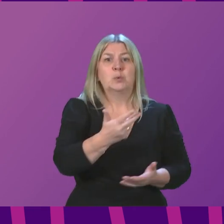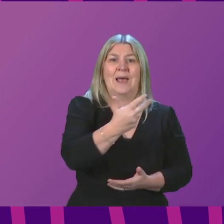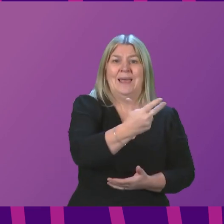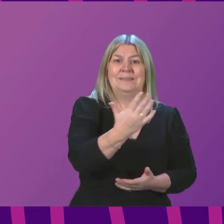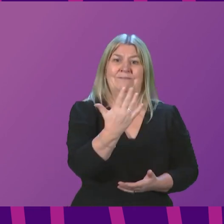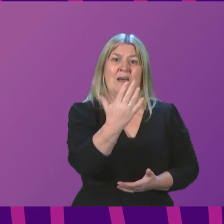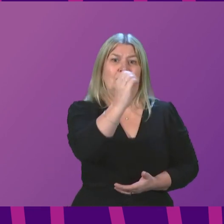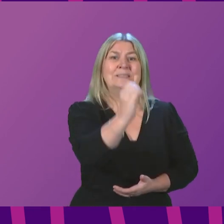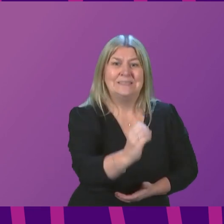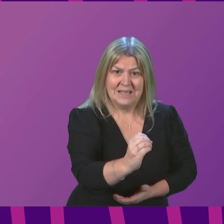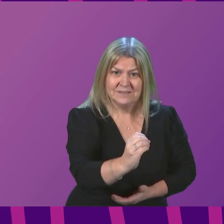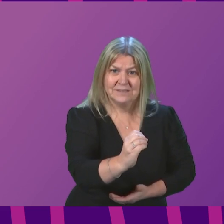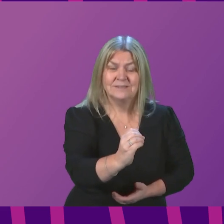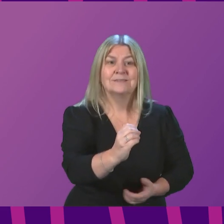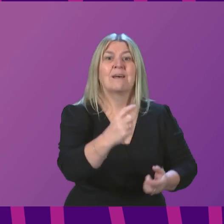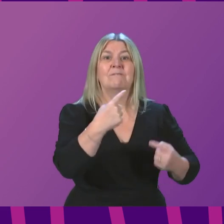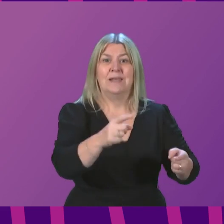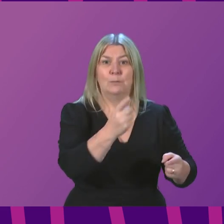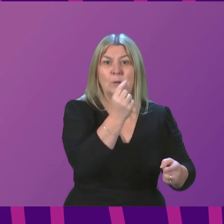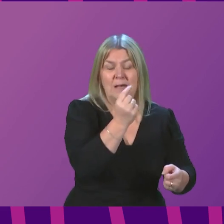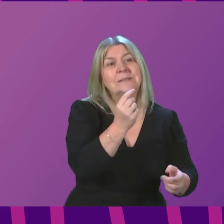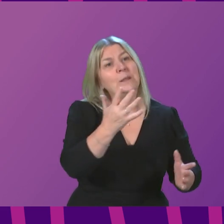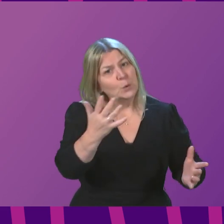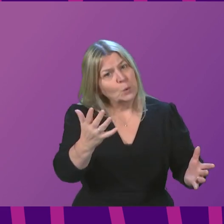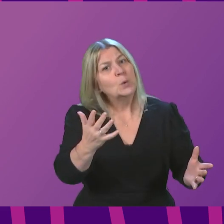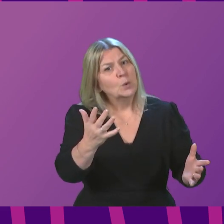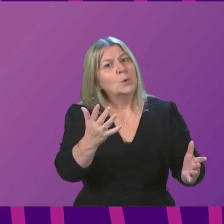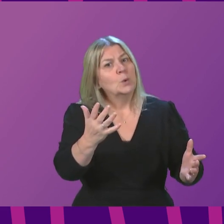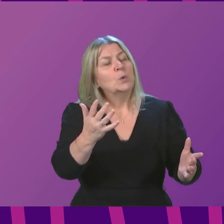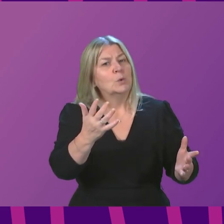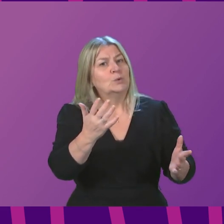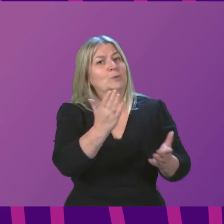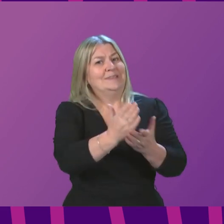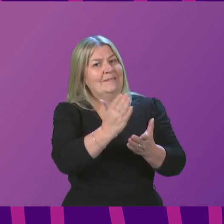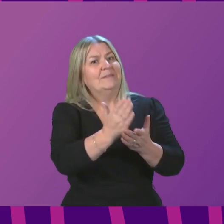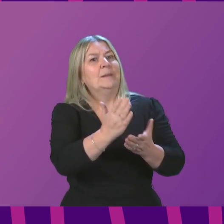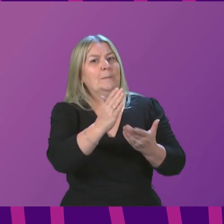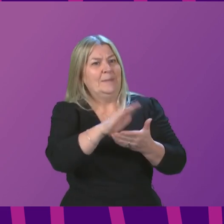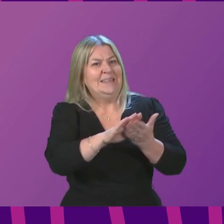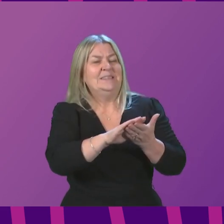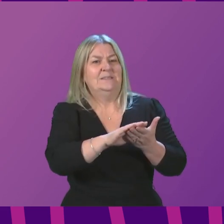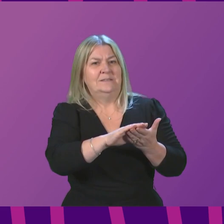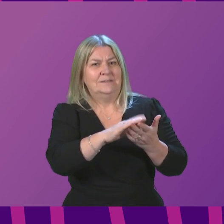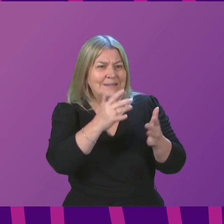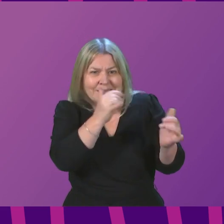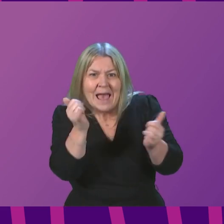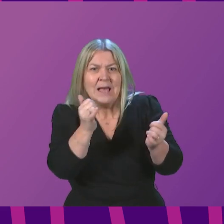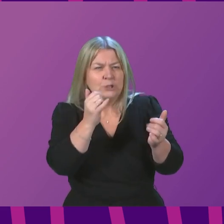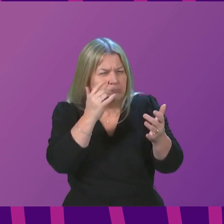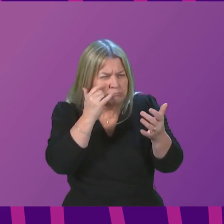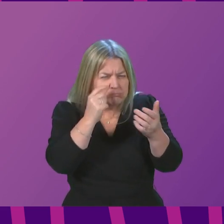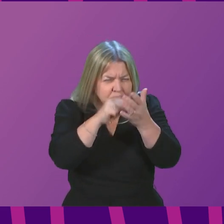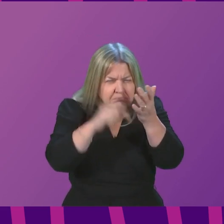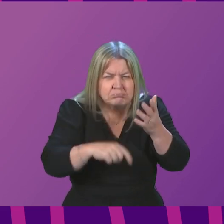of available capacity, which is getting to a level where we will start to see lengthening turnaround times. This is ongoing